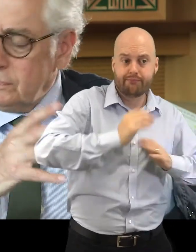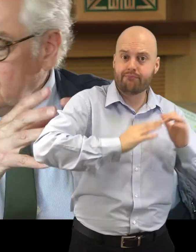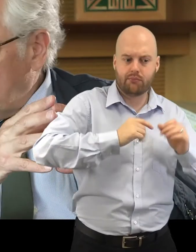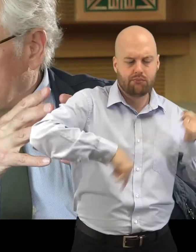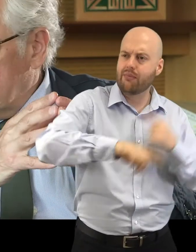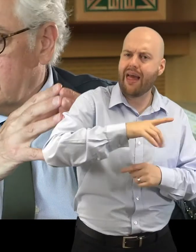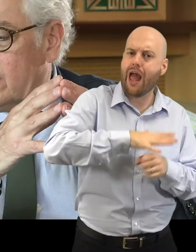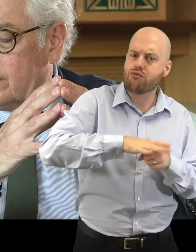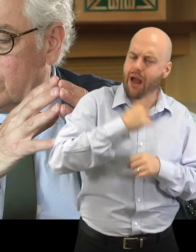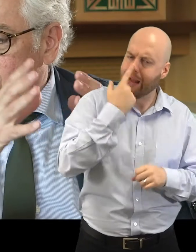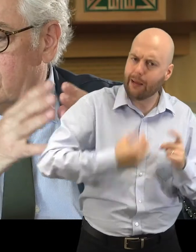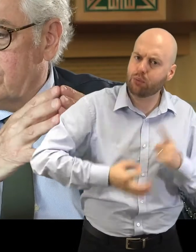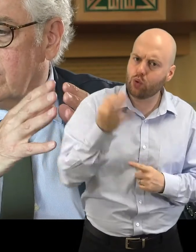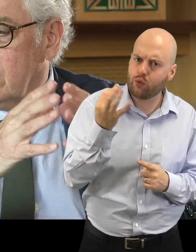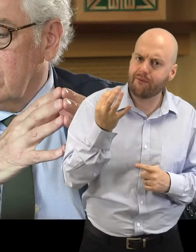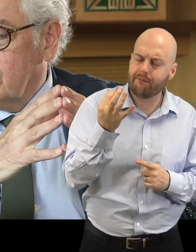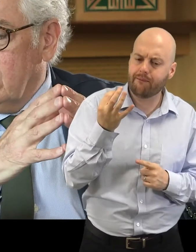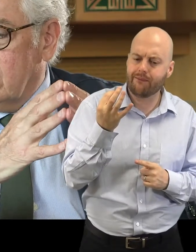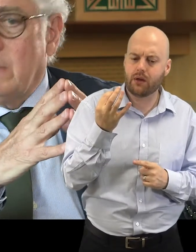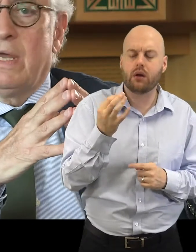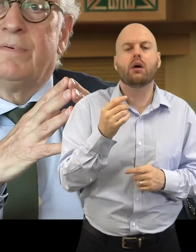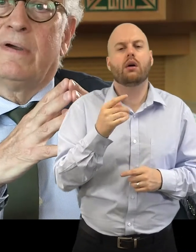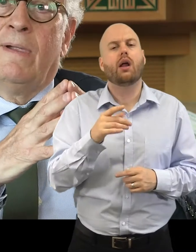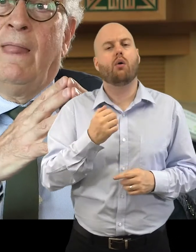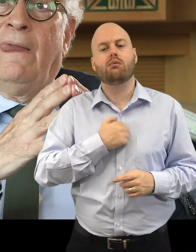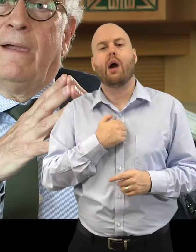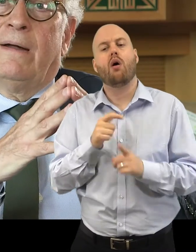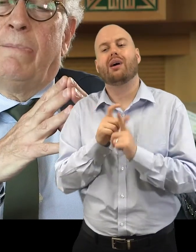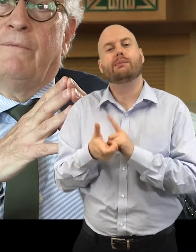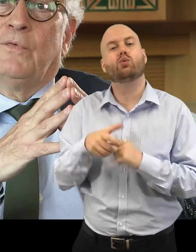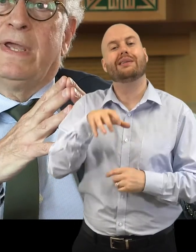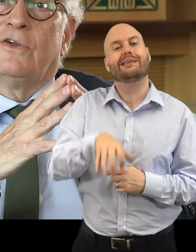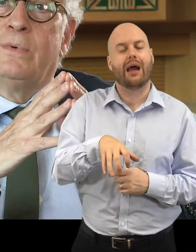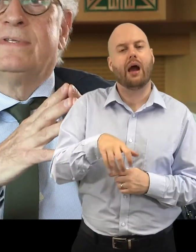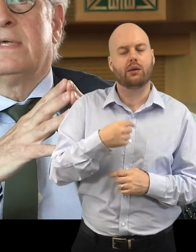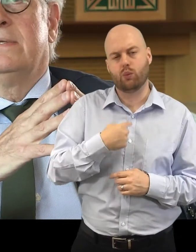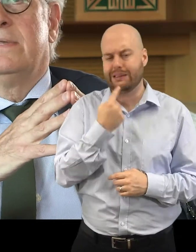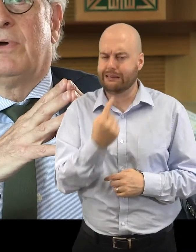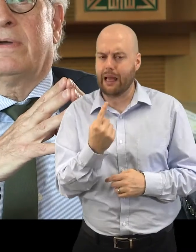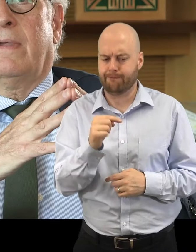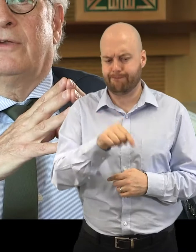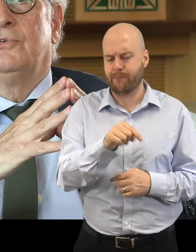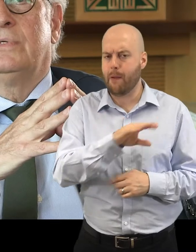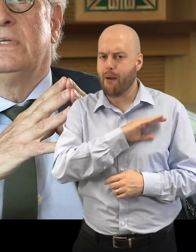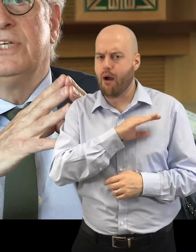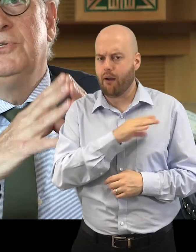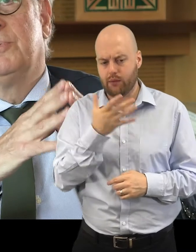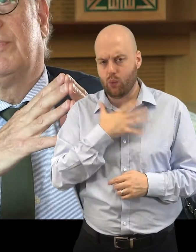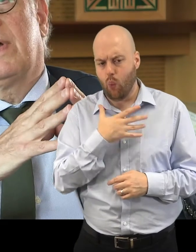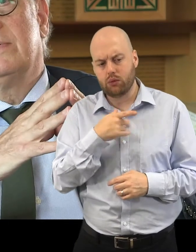In the community site, Dabo Lahmar, we had always intended the park to continue to provide